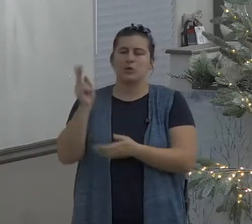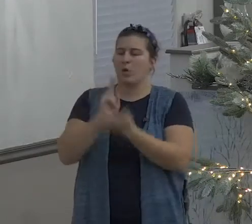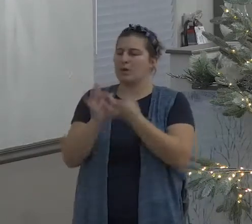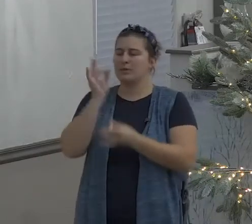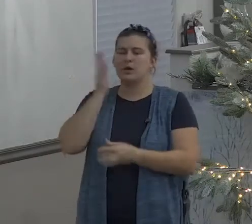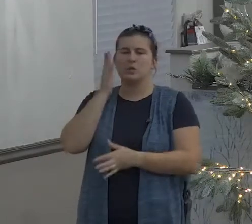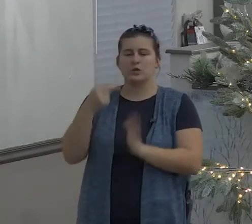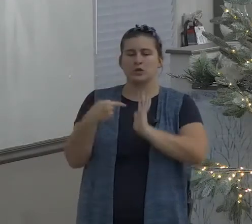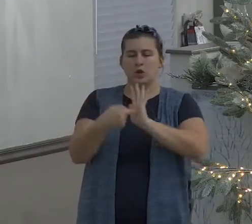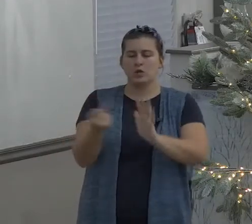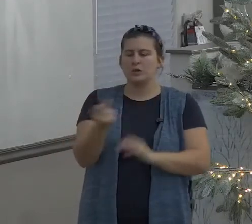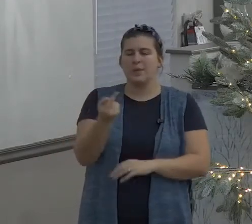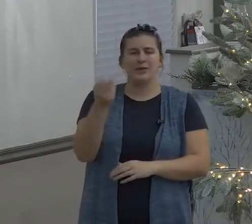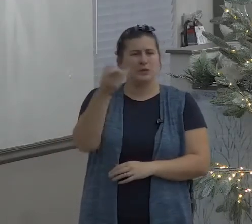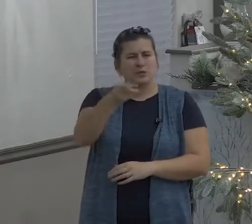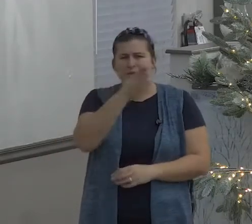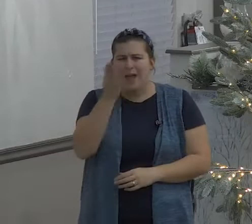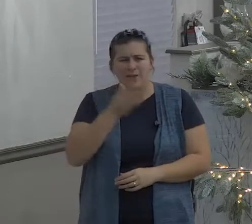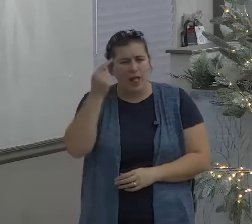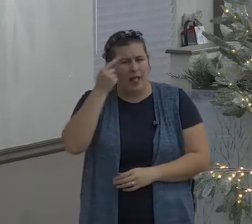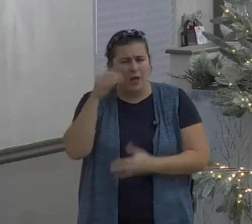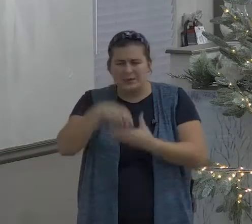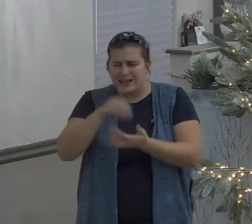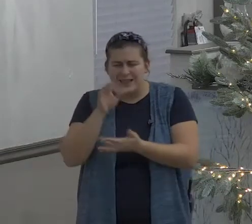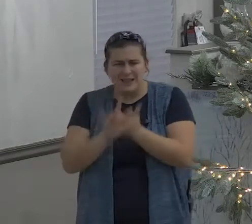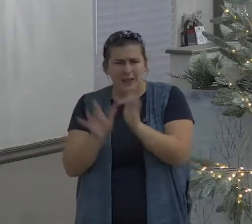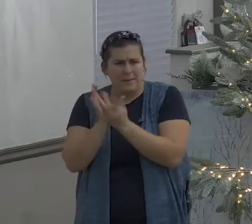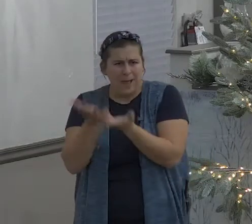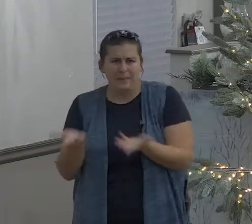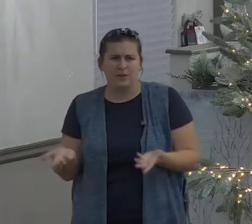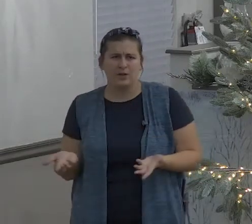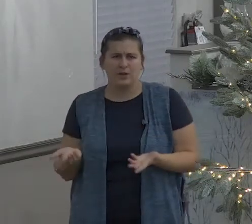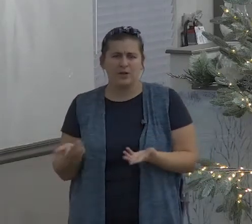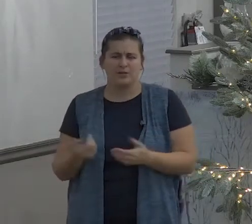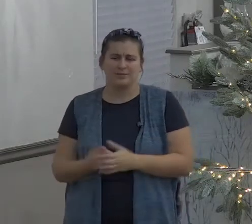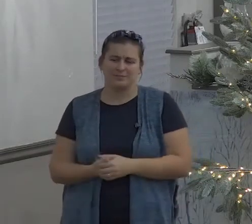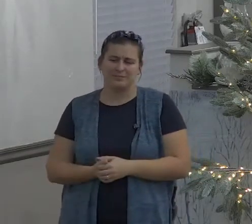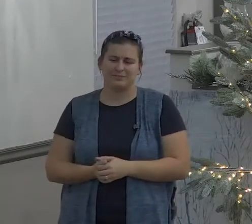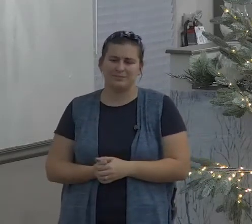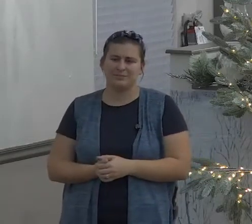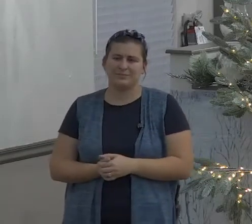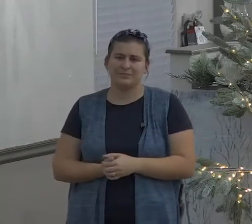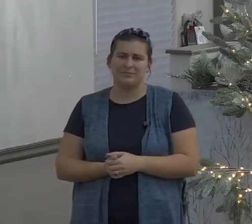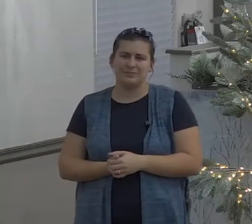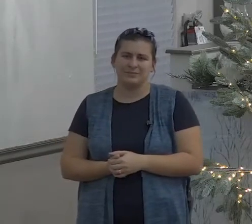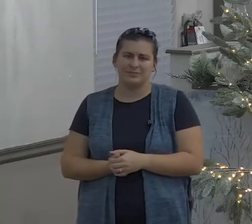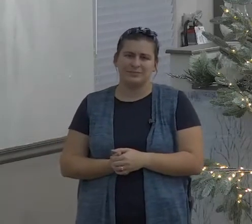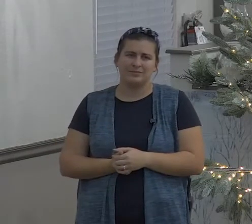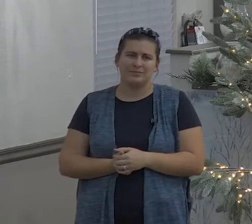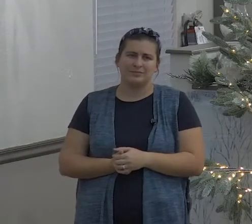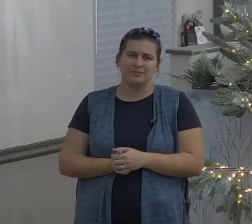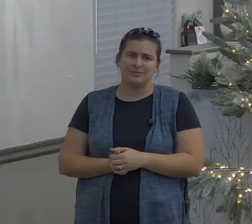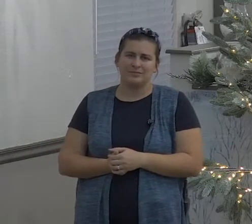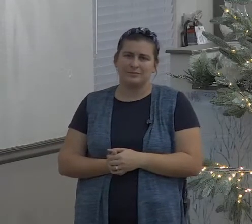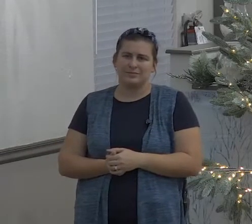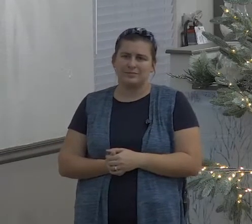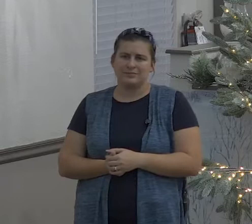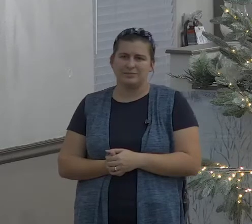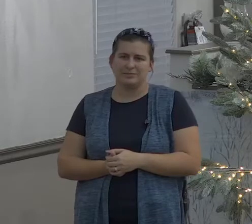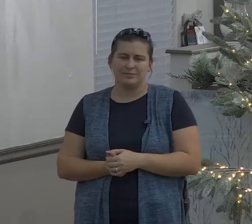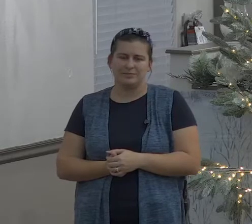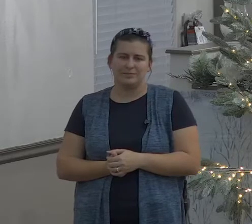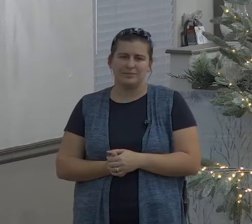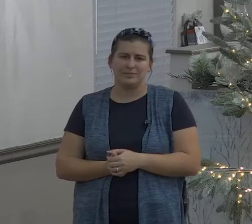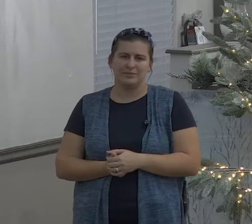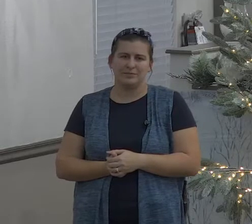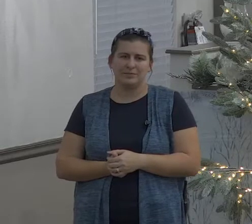cover to cover multiple times and start over and I promise you I promise you that the Holy Spirit of